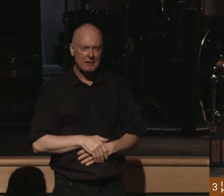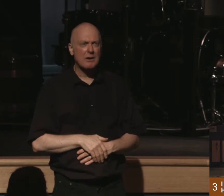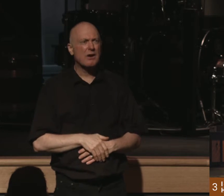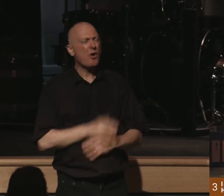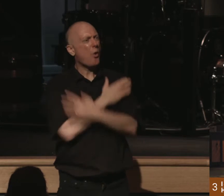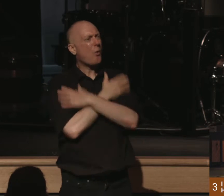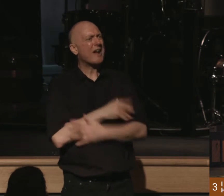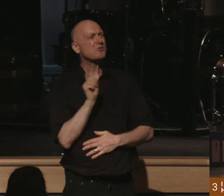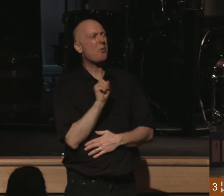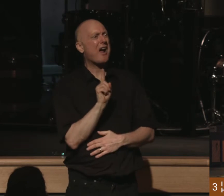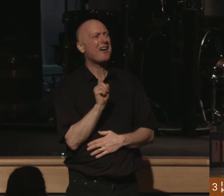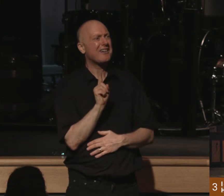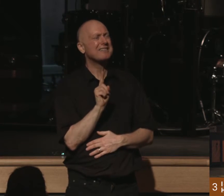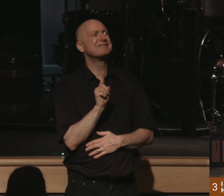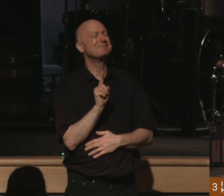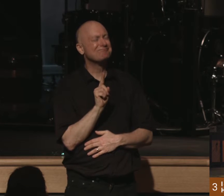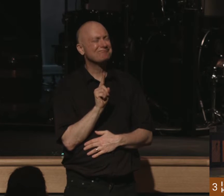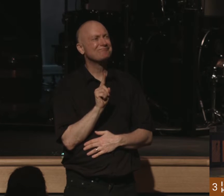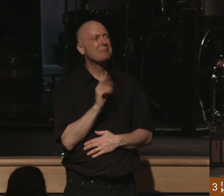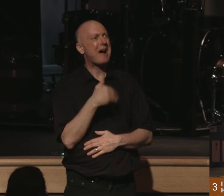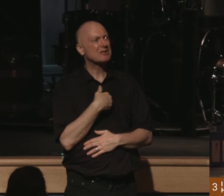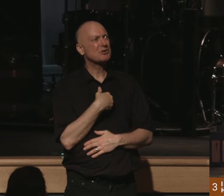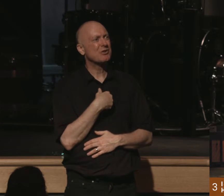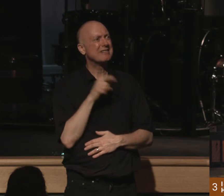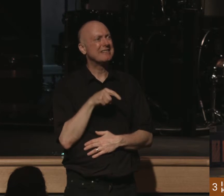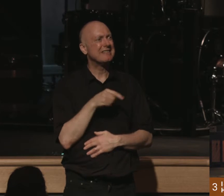is found. And he says, return, my soul, to your rest.